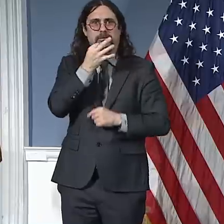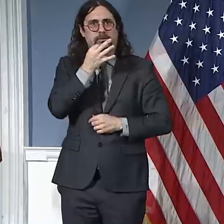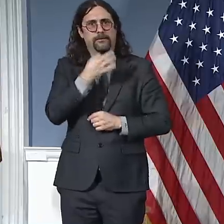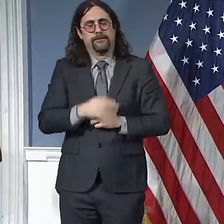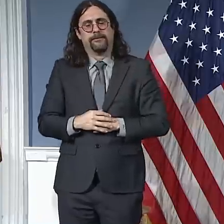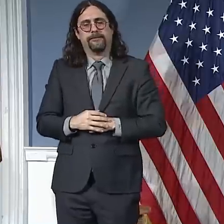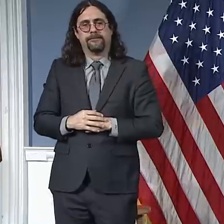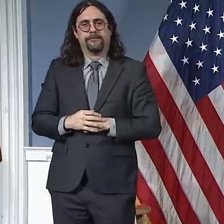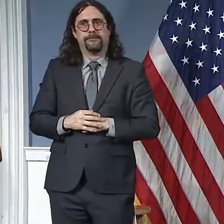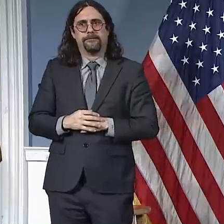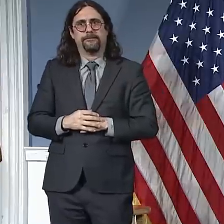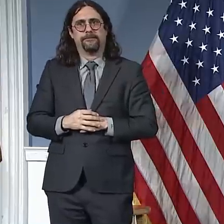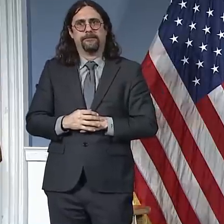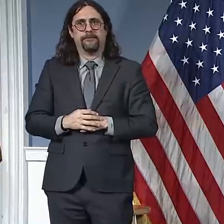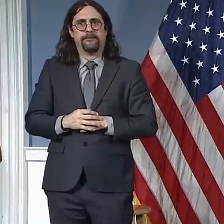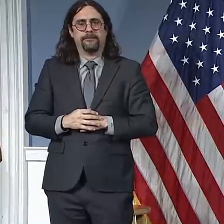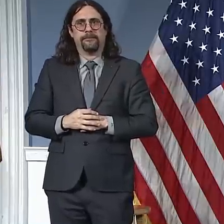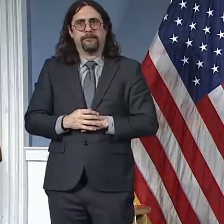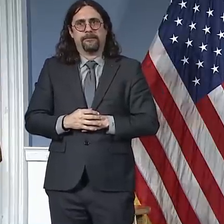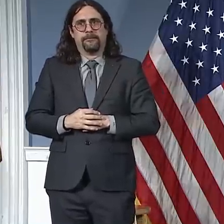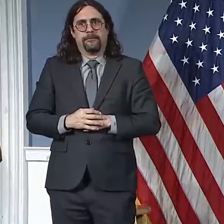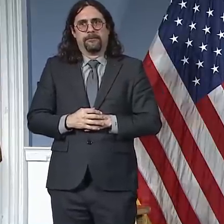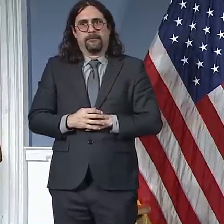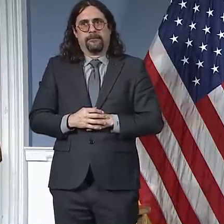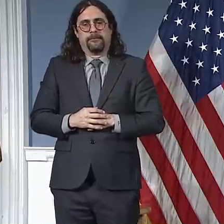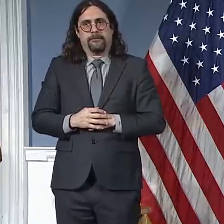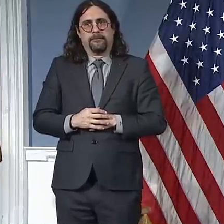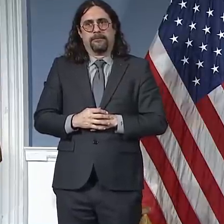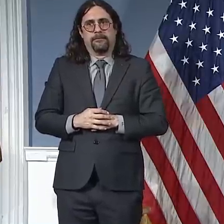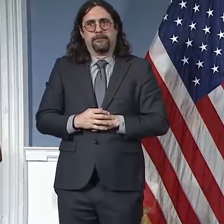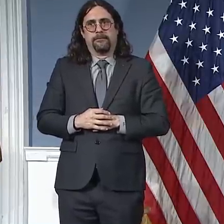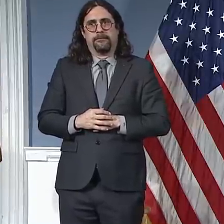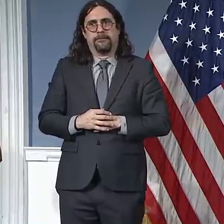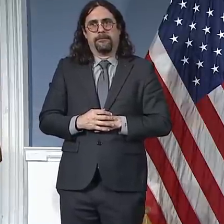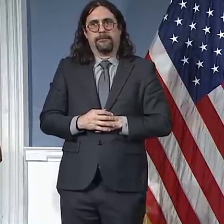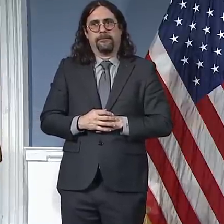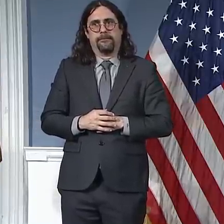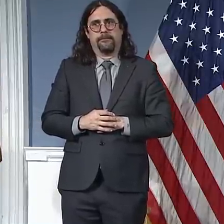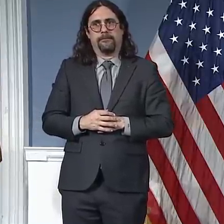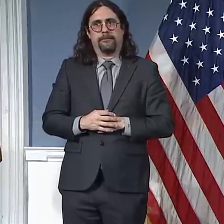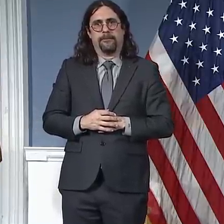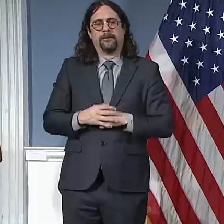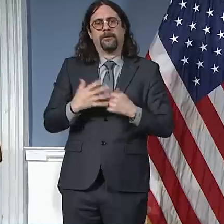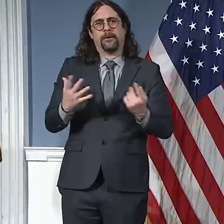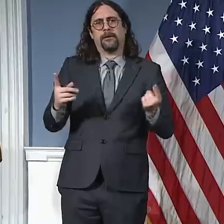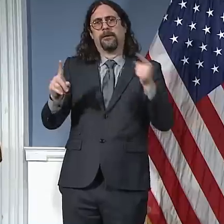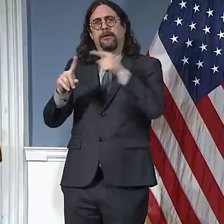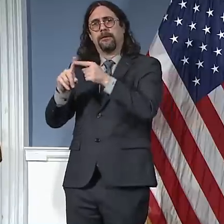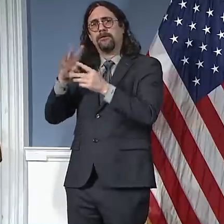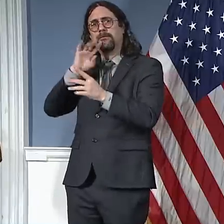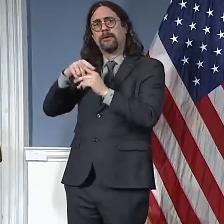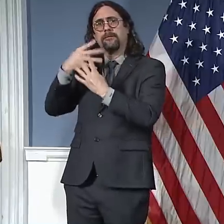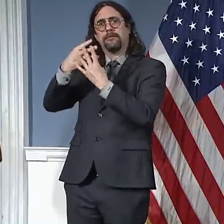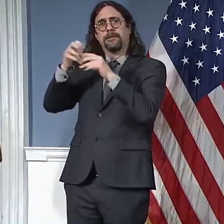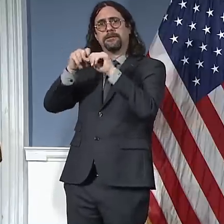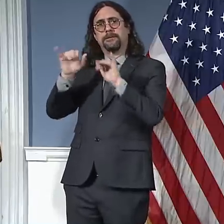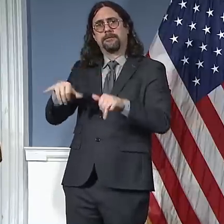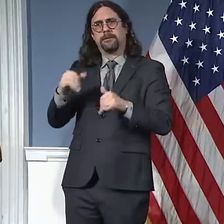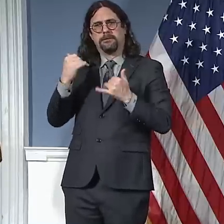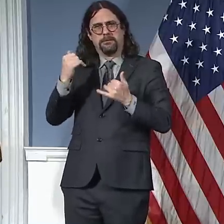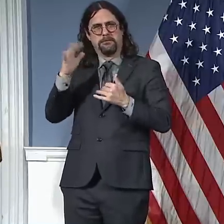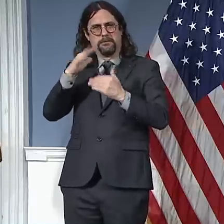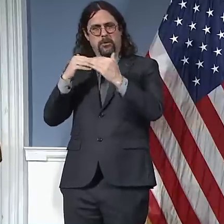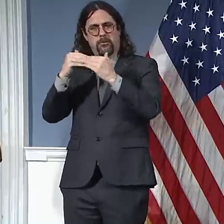different inmates are in different statuses. There's been, I think, some information put out that is not